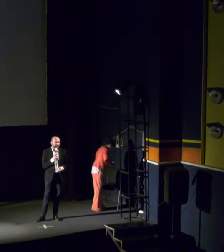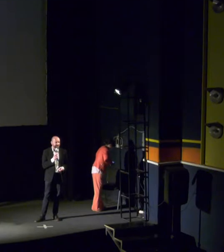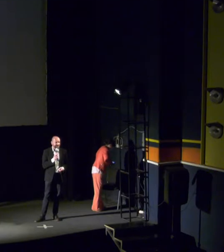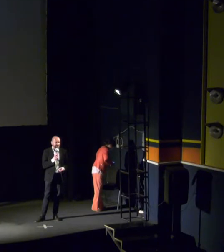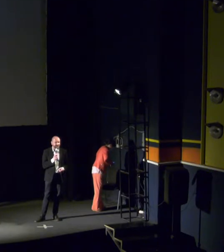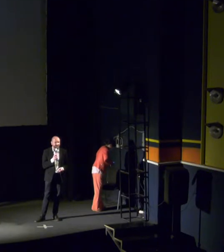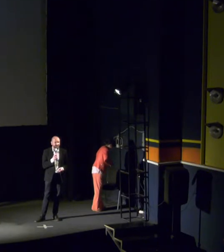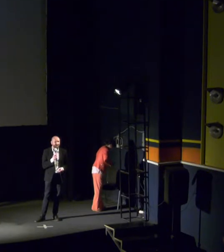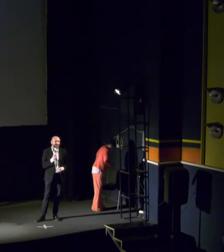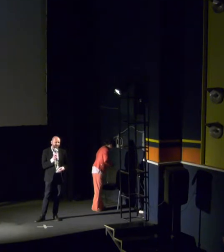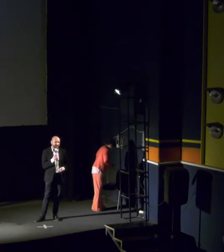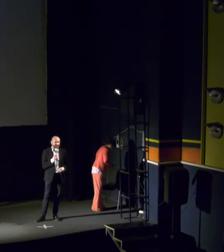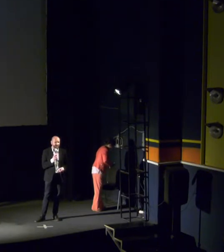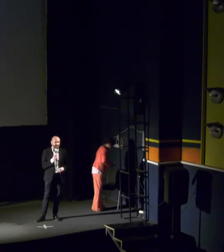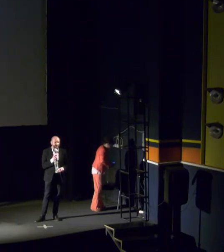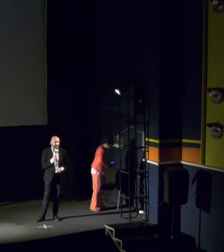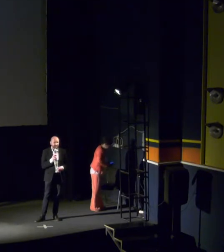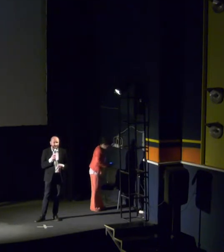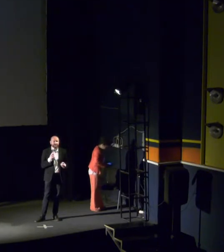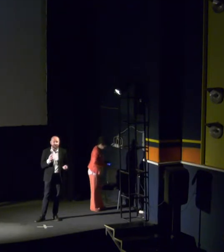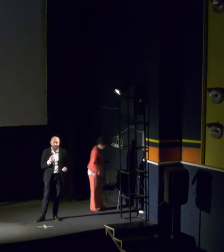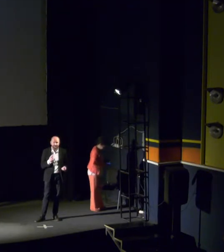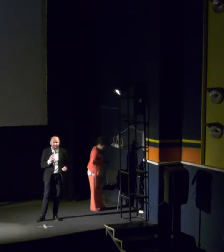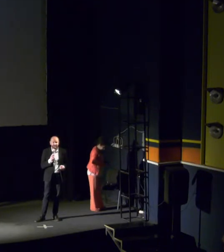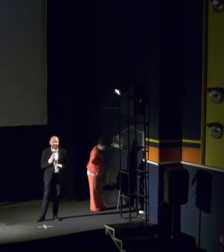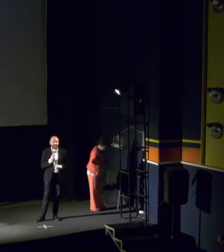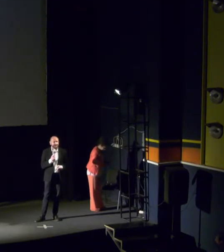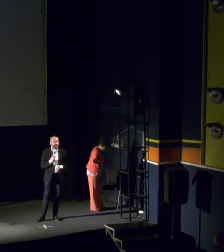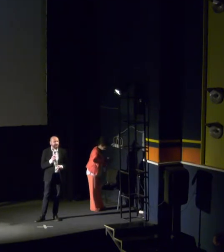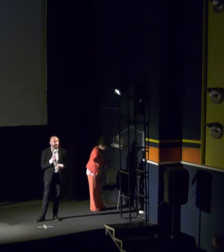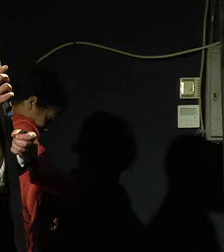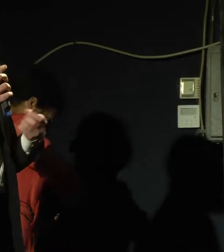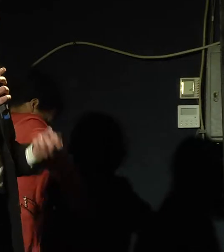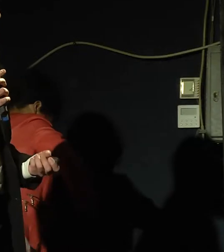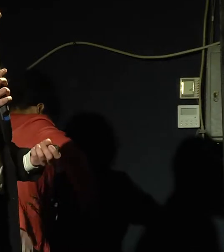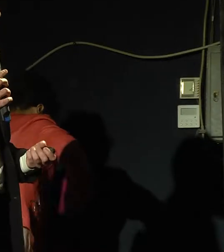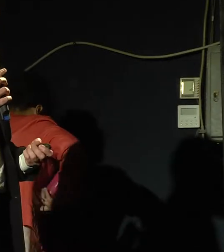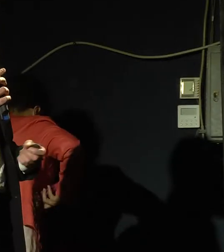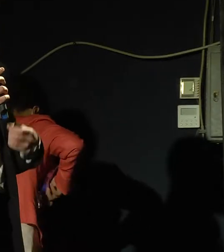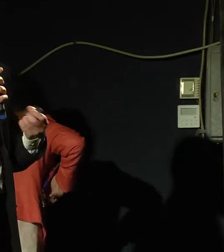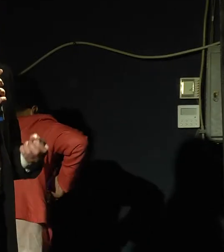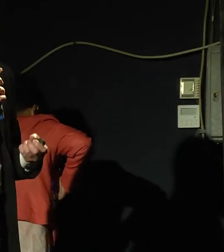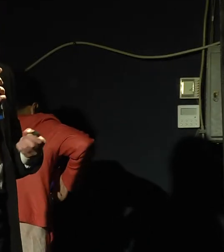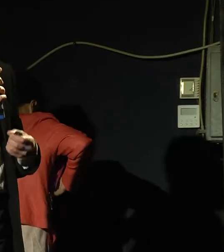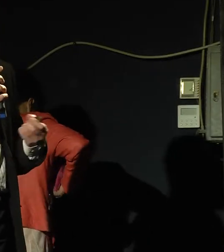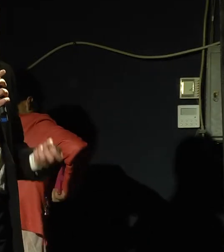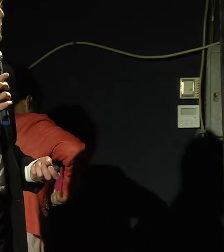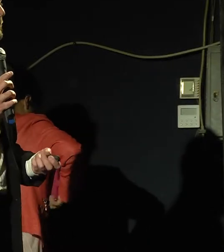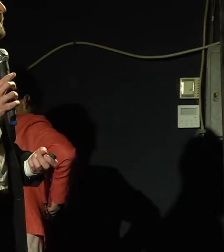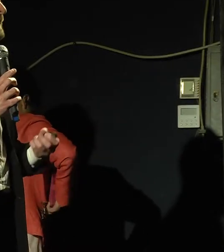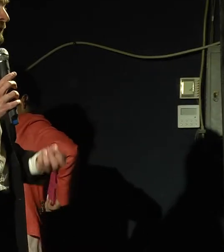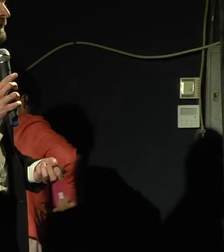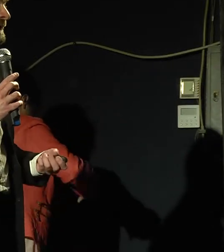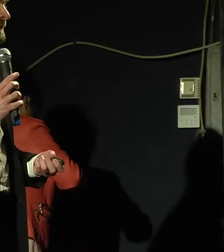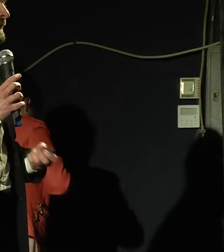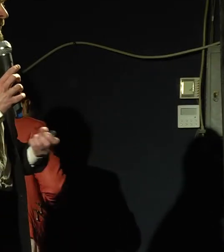working with politicians on reproductive health issues. But I have a hobby, and that is to examine anti-choice extremist